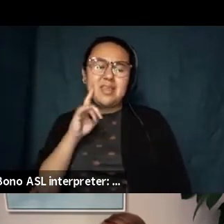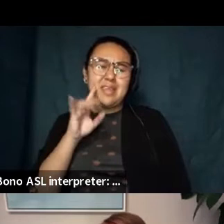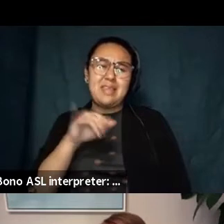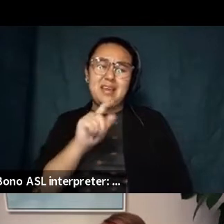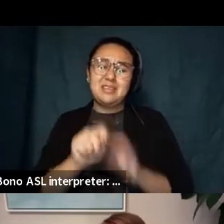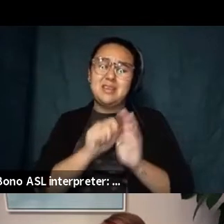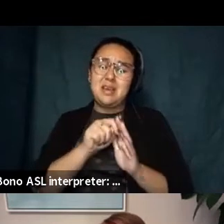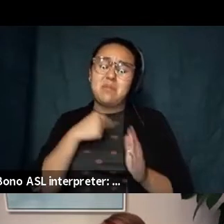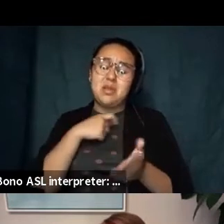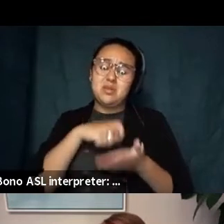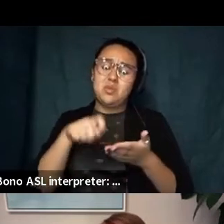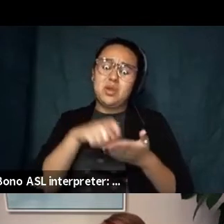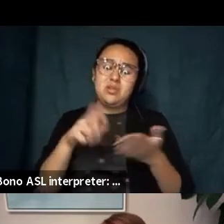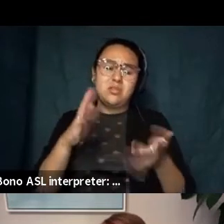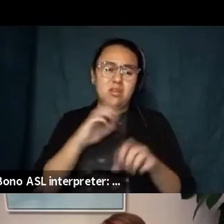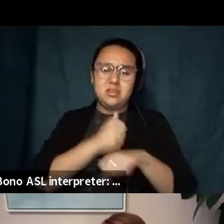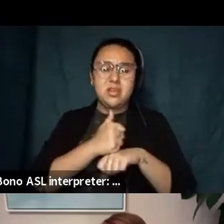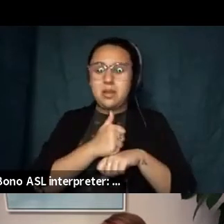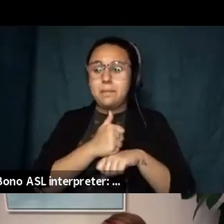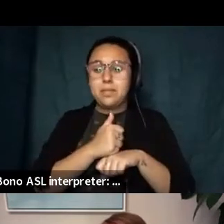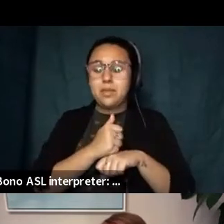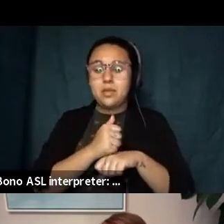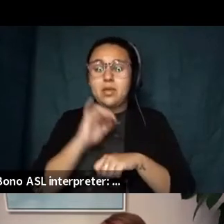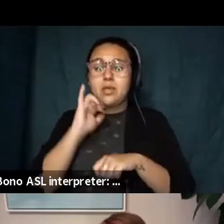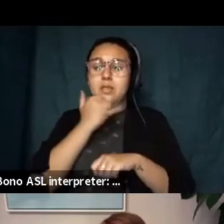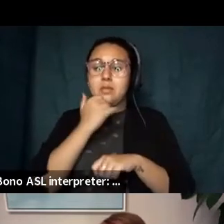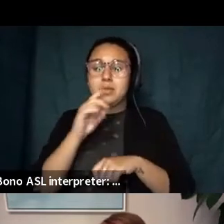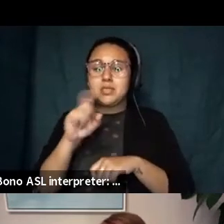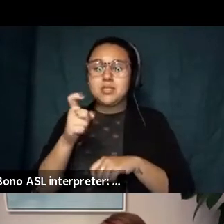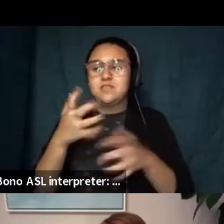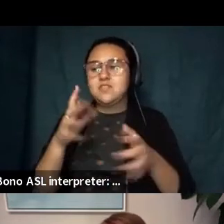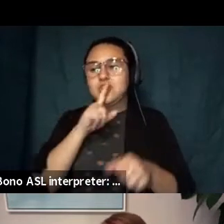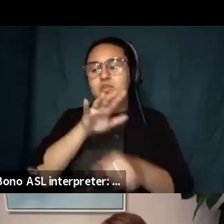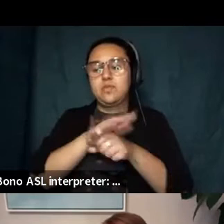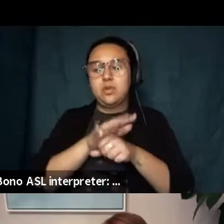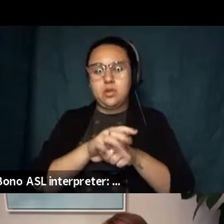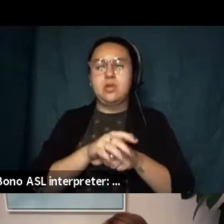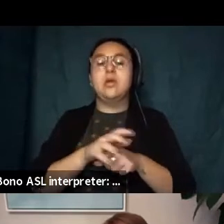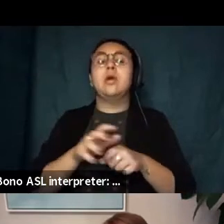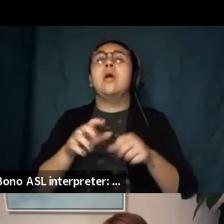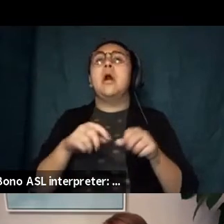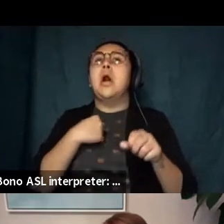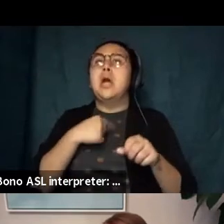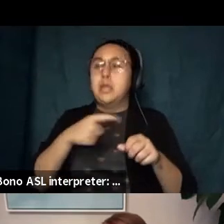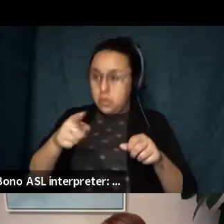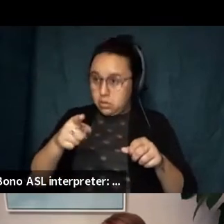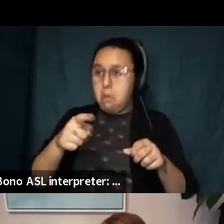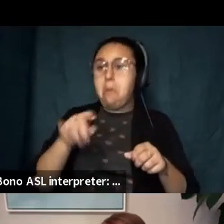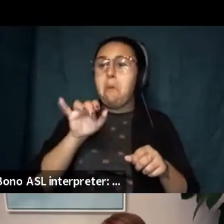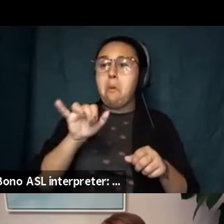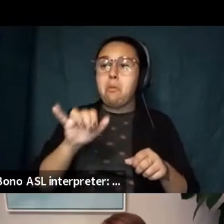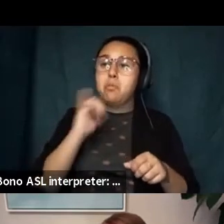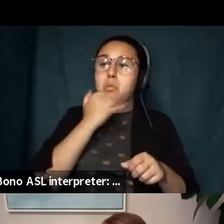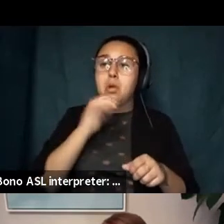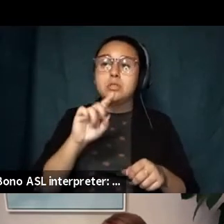was it was a fixed thing like the misdiagnosis was confirmed and so that that allowed me to write about it i think like if i had written